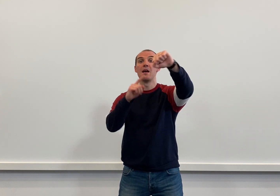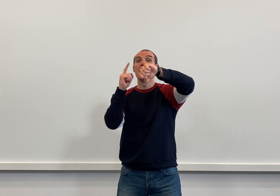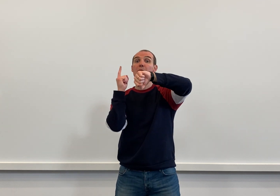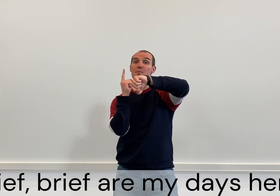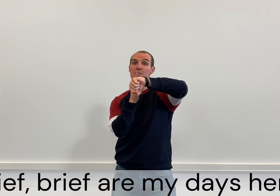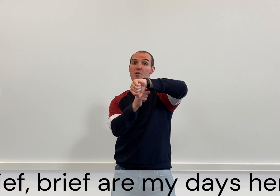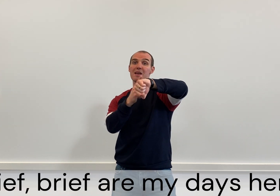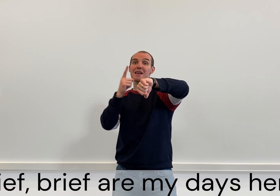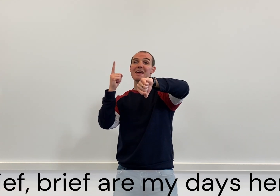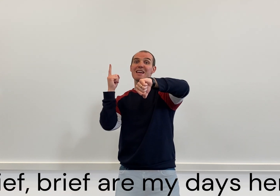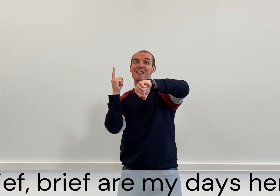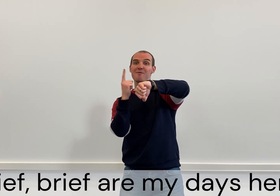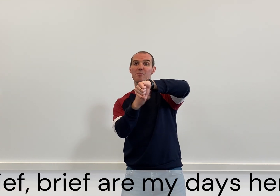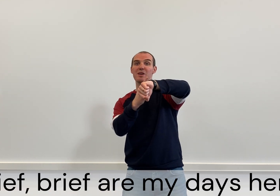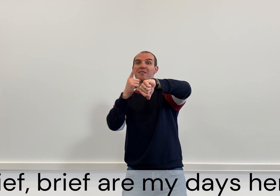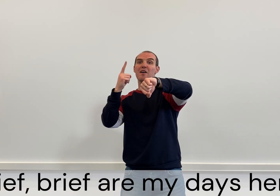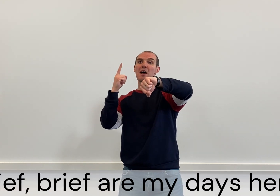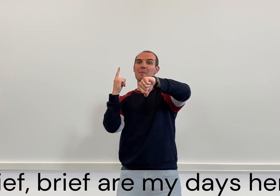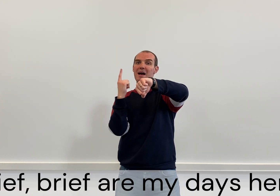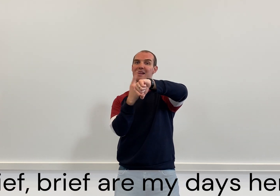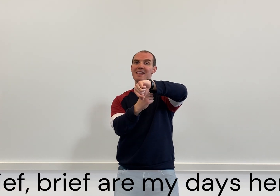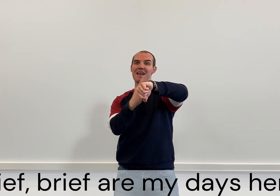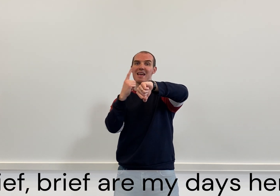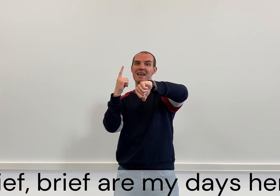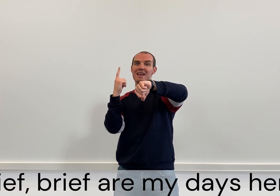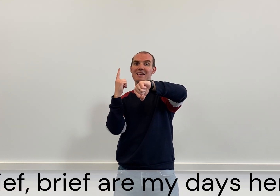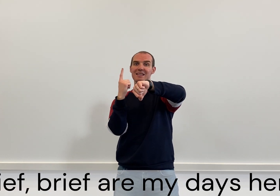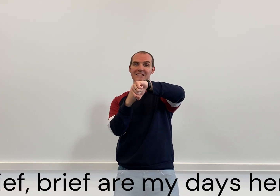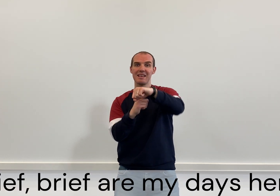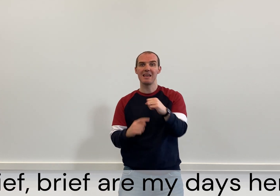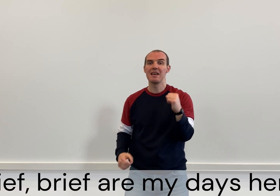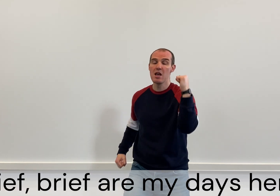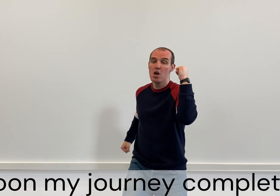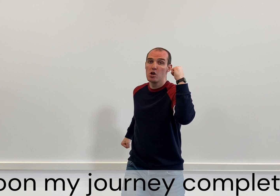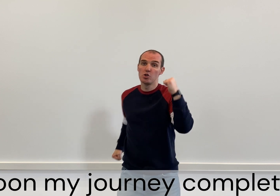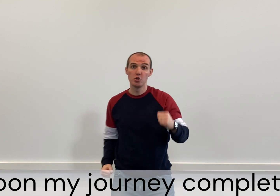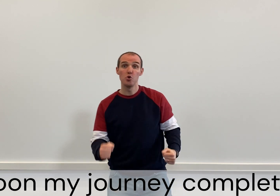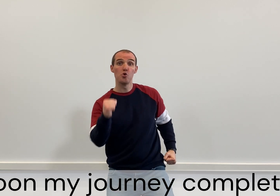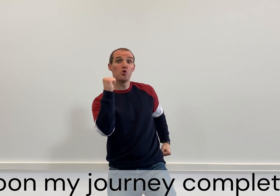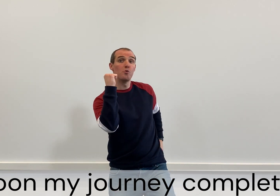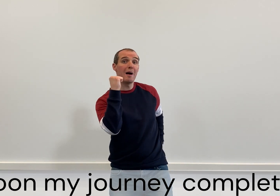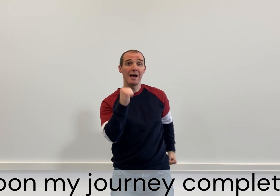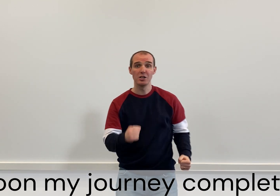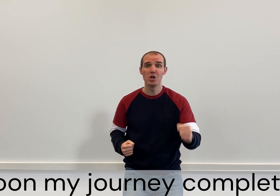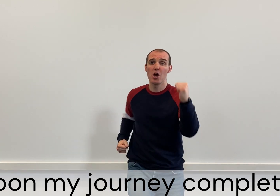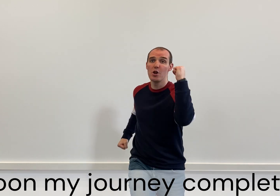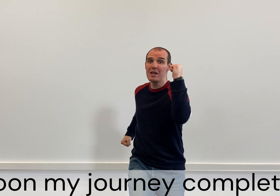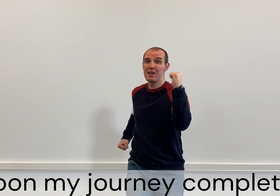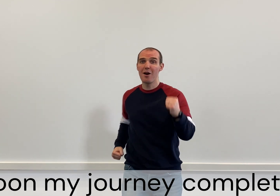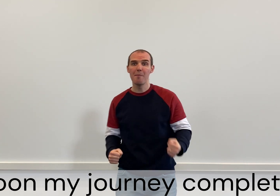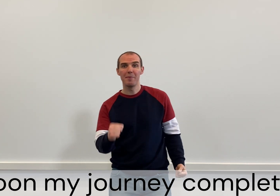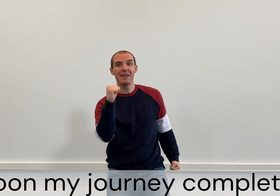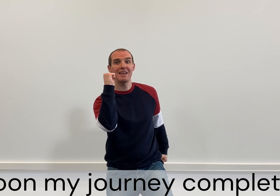Breathe, breathe for my days, dear. Soon my journey complete.